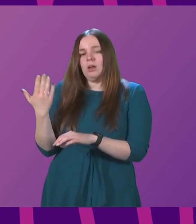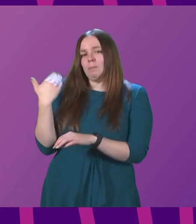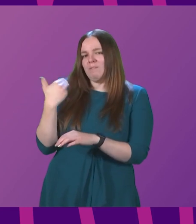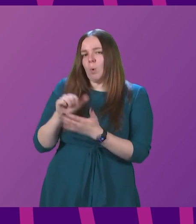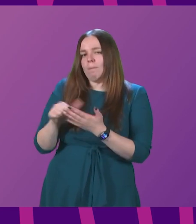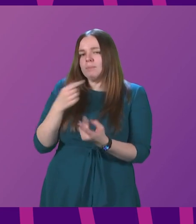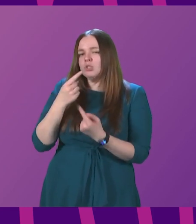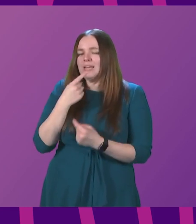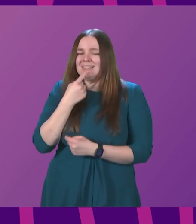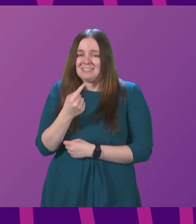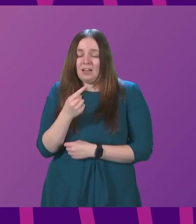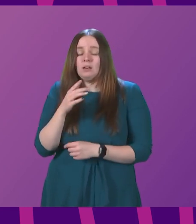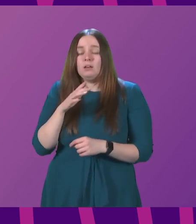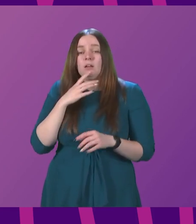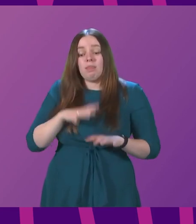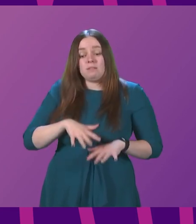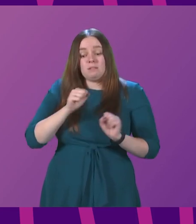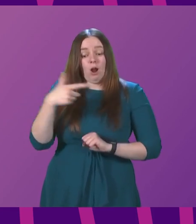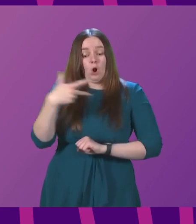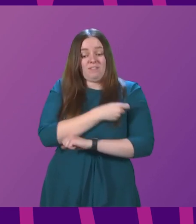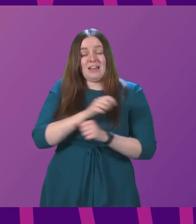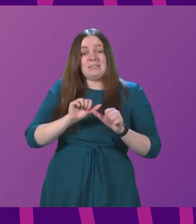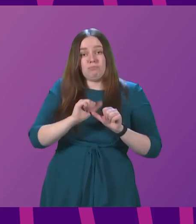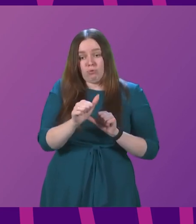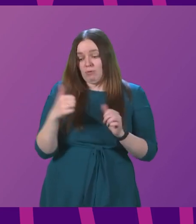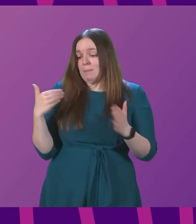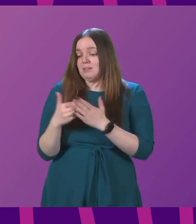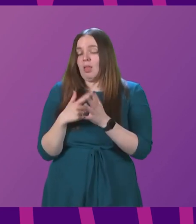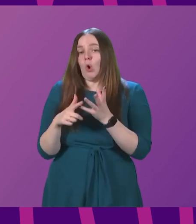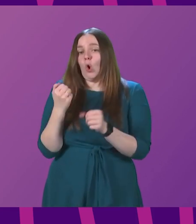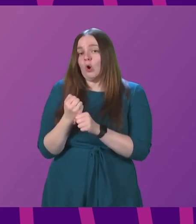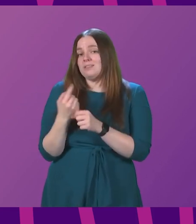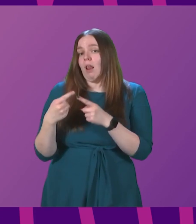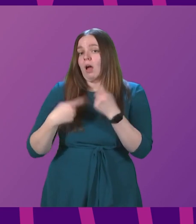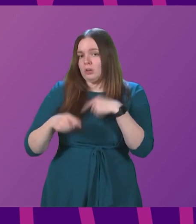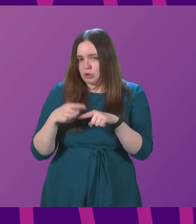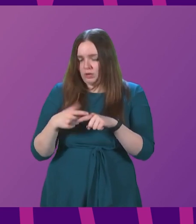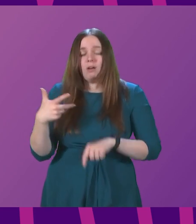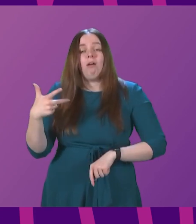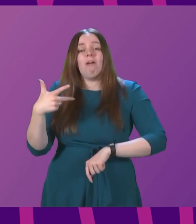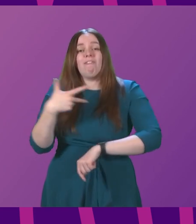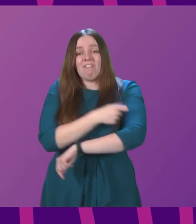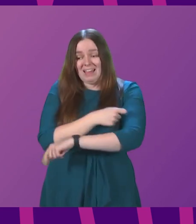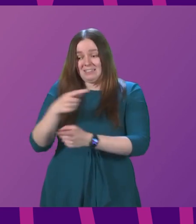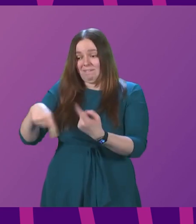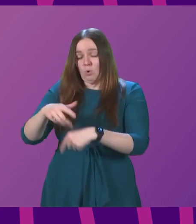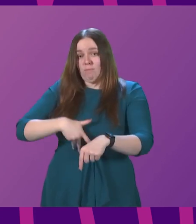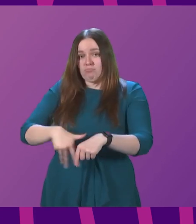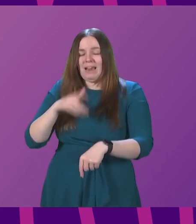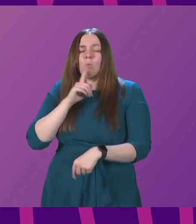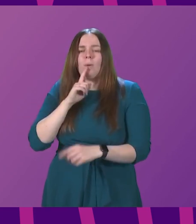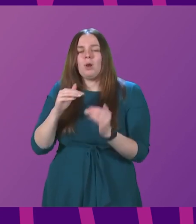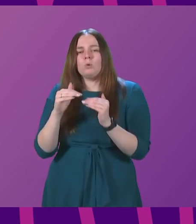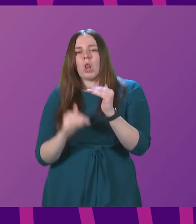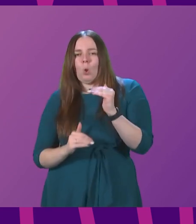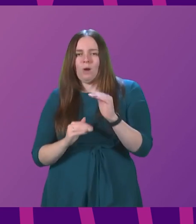data showed that from the start of the vaccination programme until August last year, uptake of the vaccine amongst pregnant women was lower